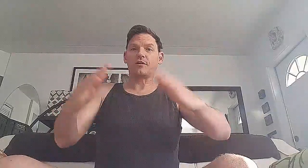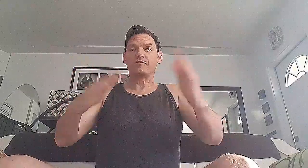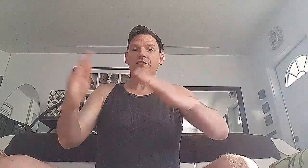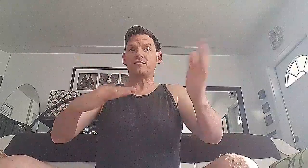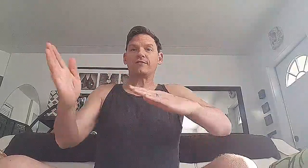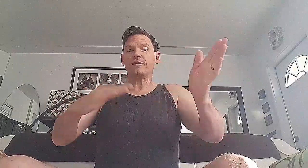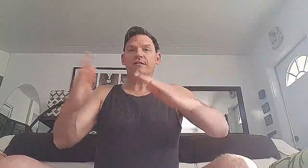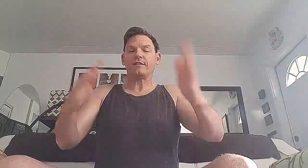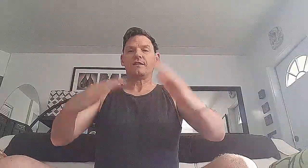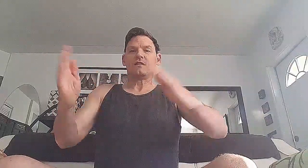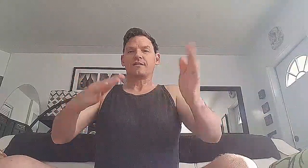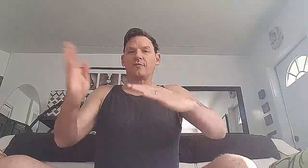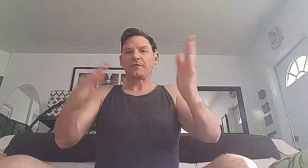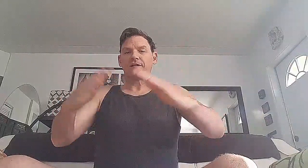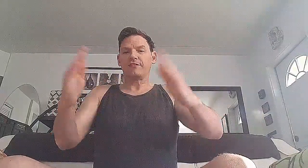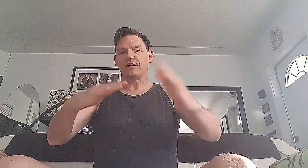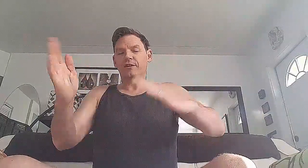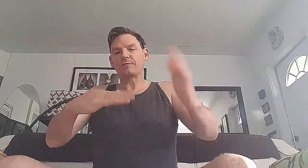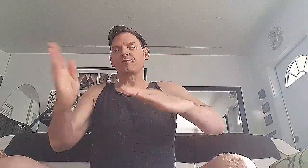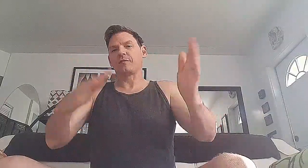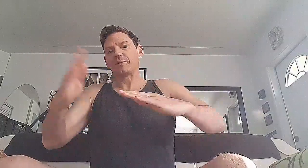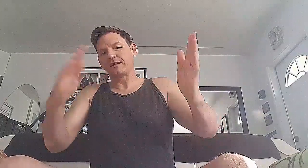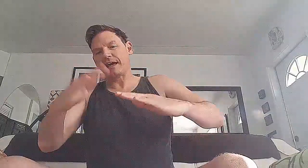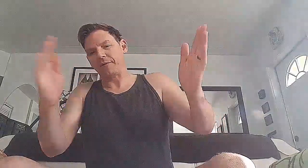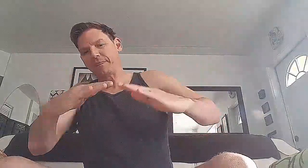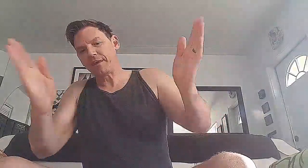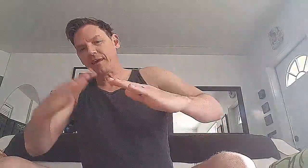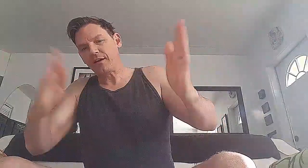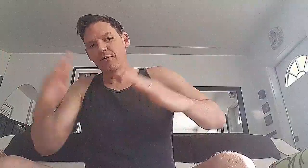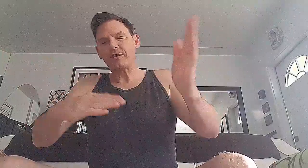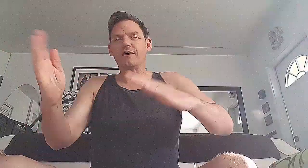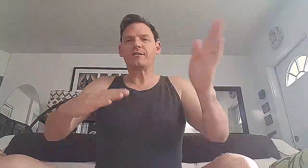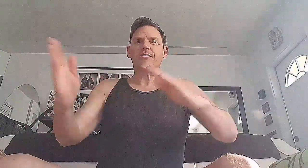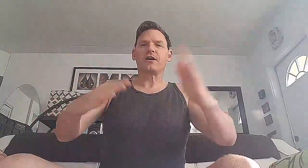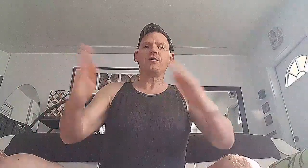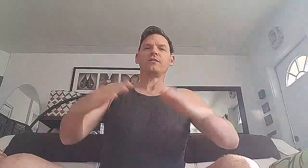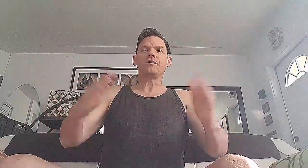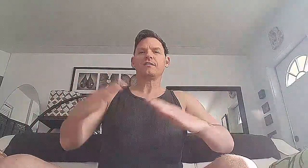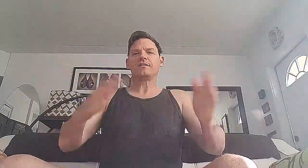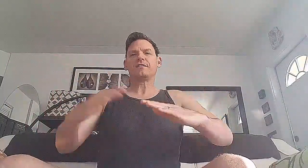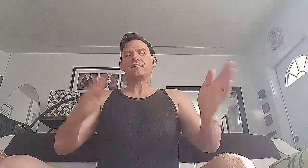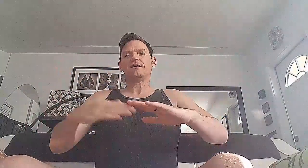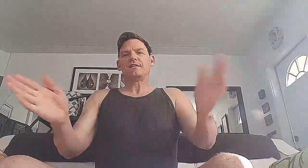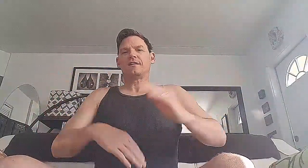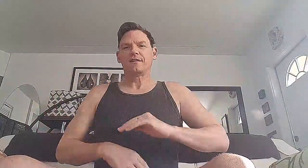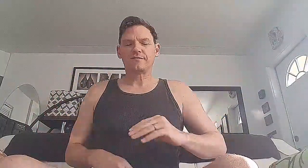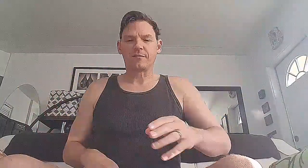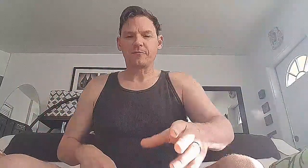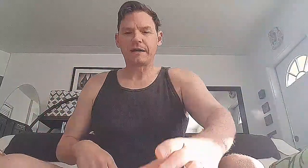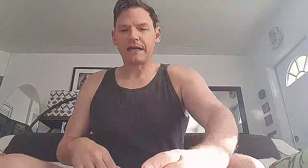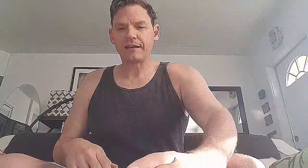watching TV, know, playing video games or something like that. Okay, there we go. It's coming back.